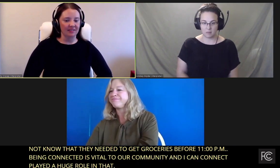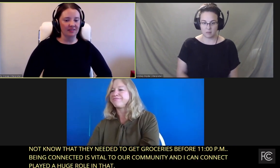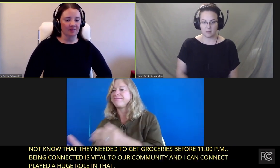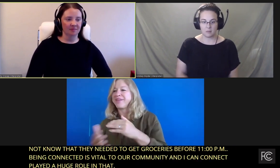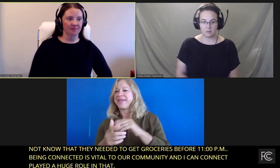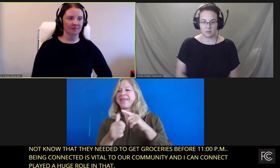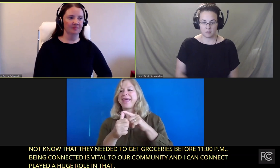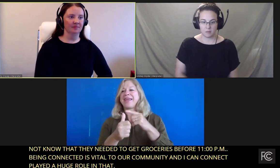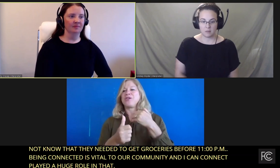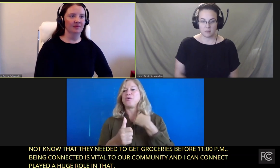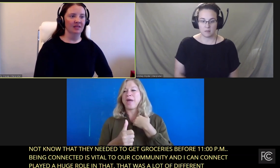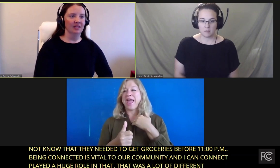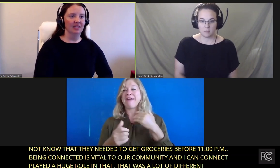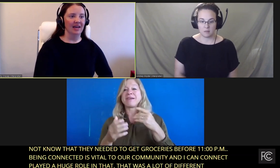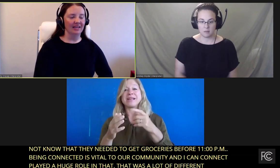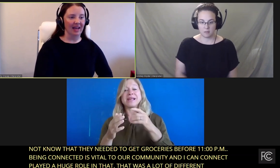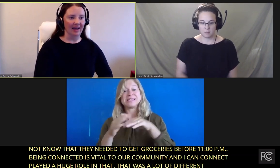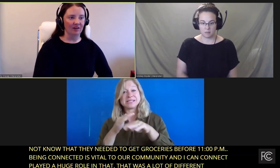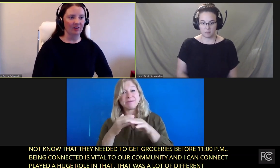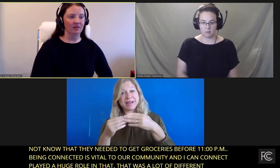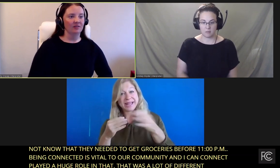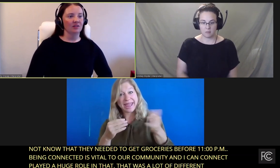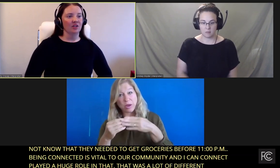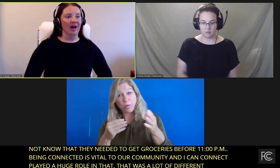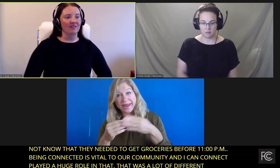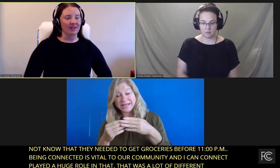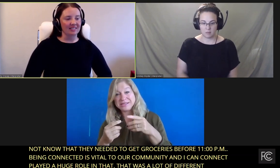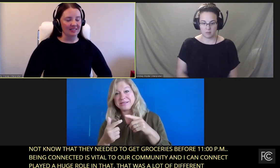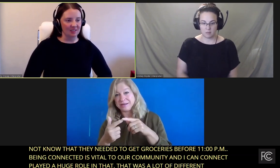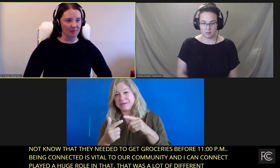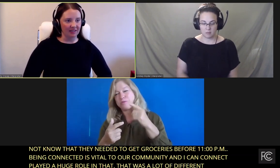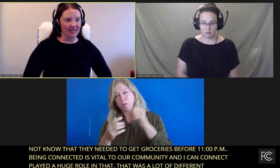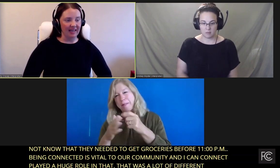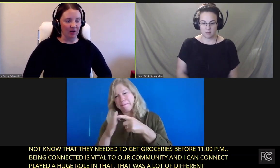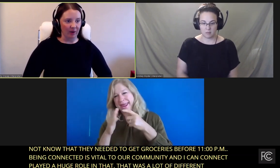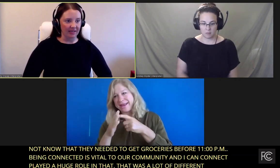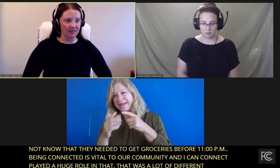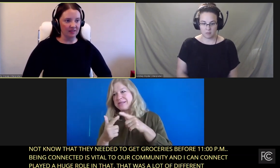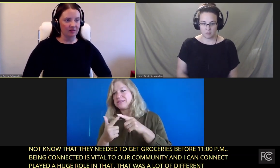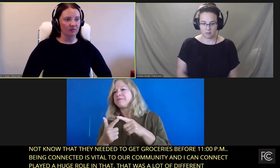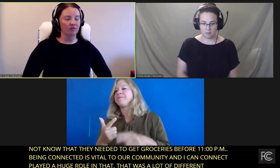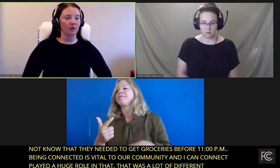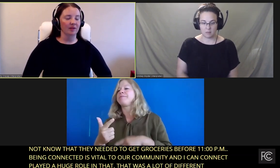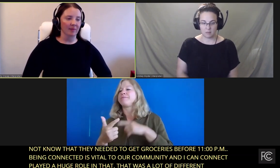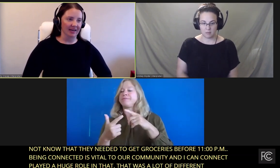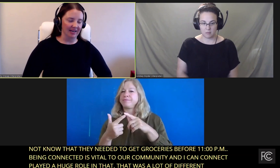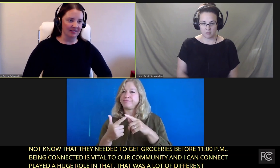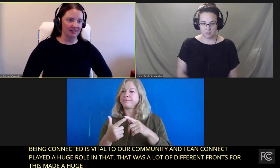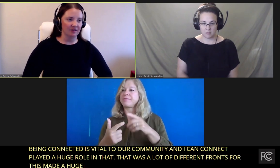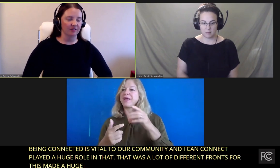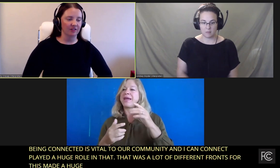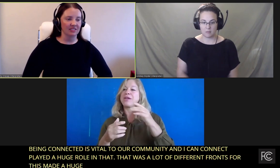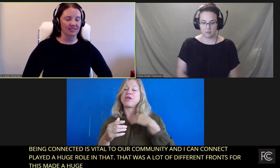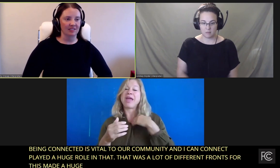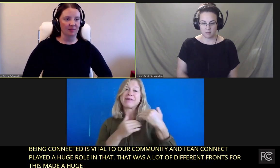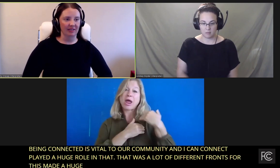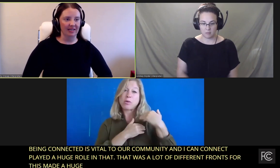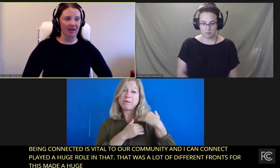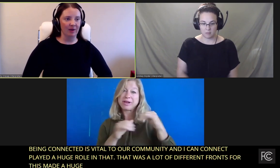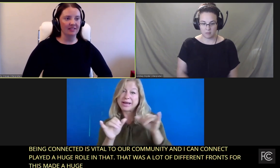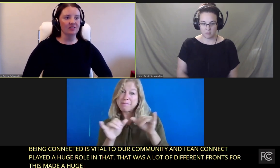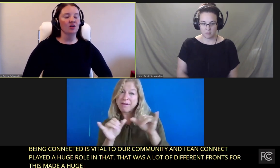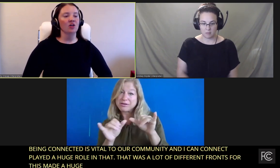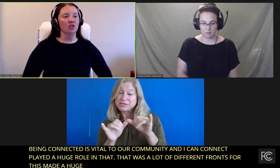disabilities. And again, you have accessibility gateways for the mandates. The first is